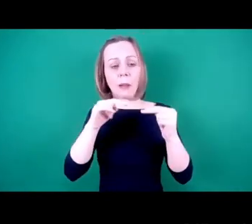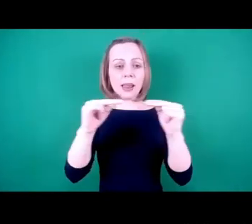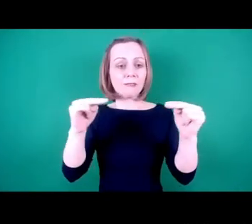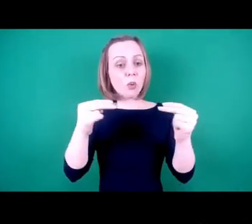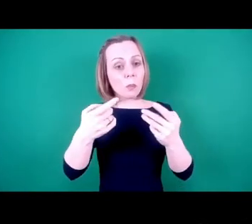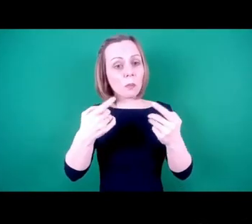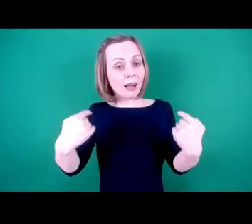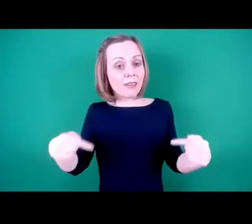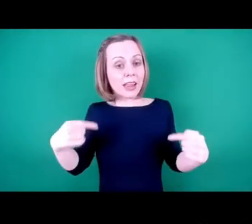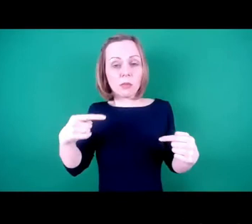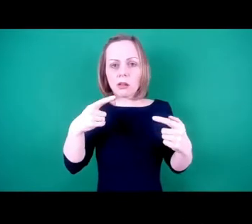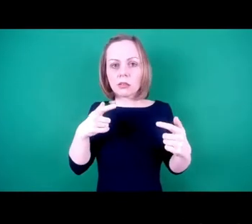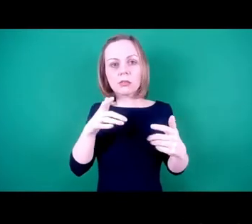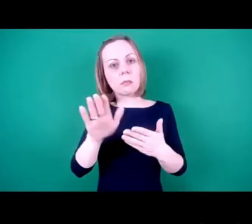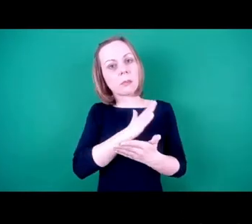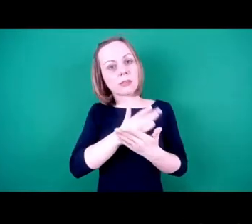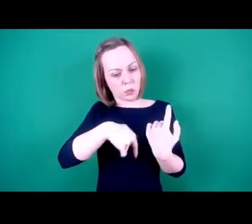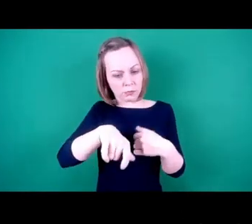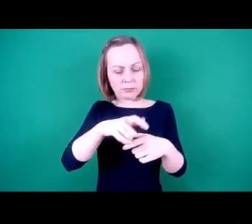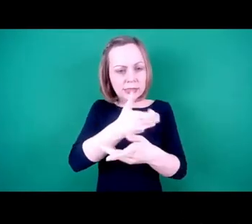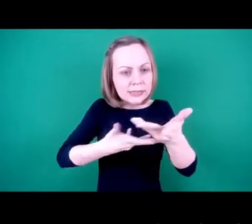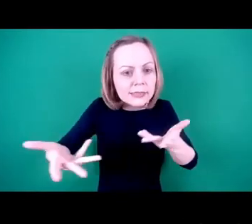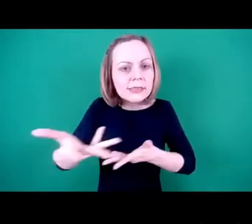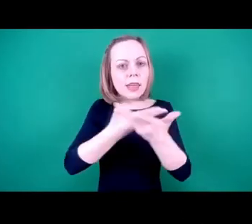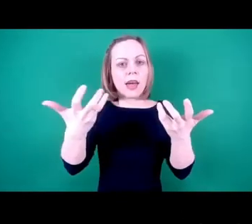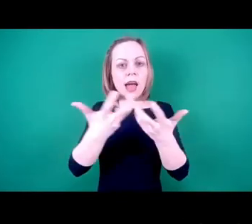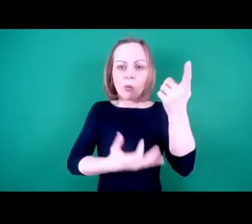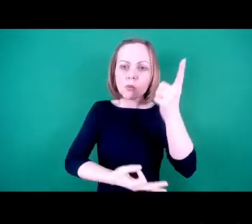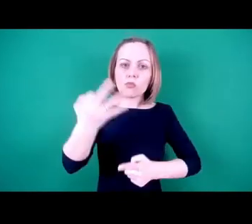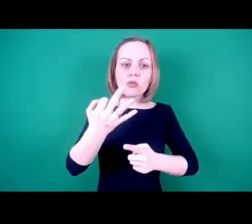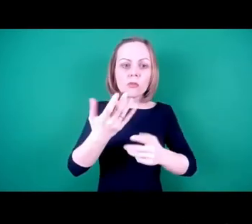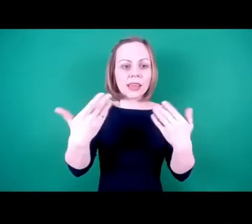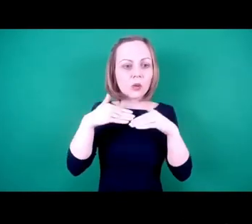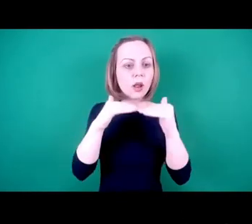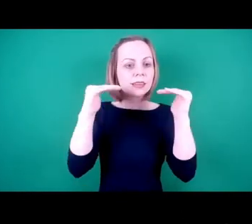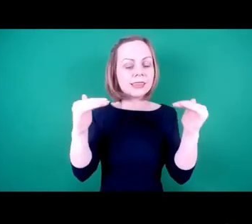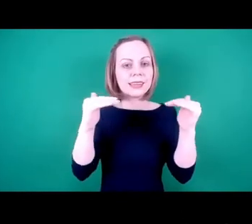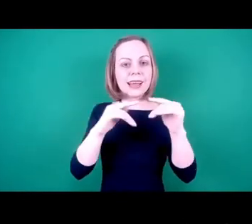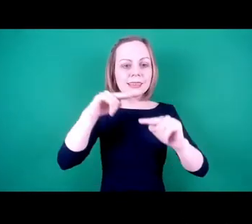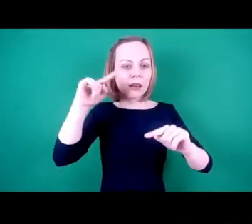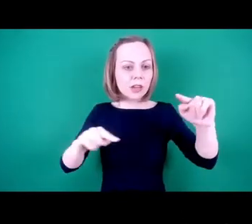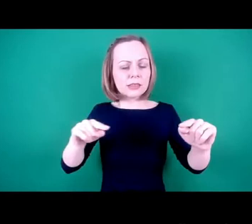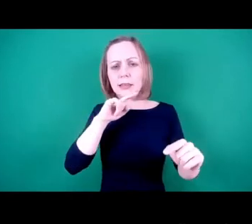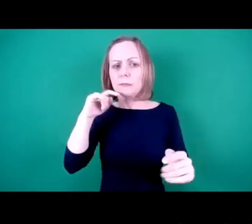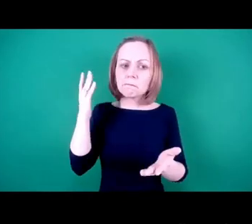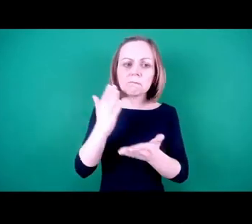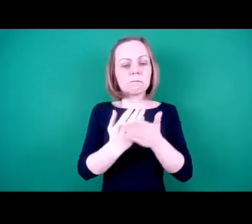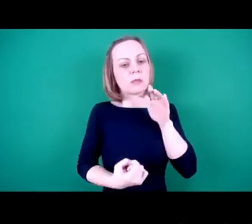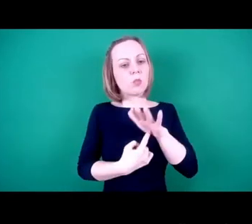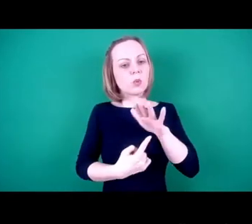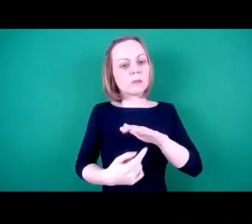discussion about how we can improve equality and diversity in Milton Keynes firmly on the agenda. Thank you. Thank